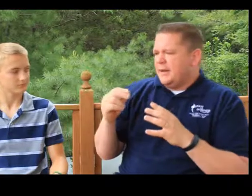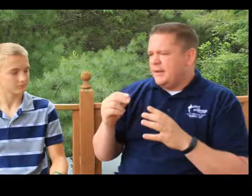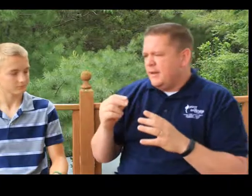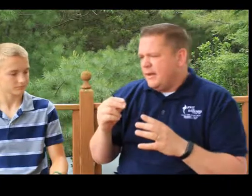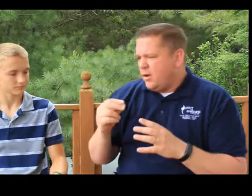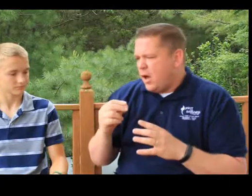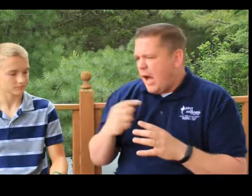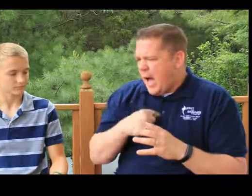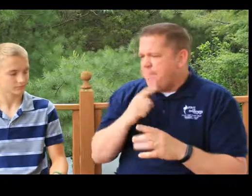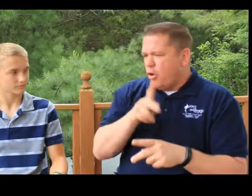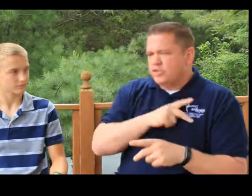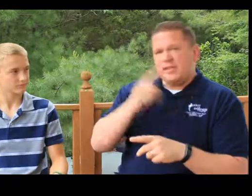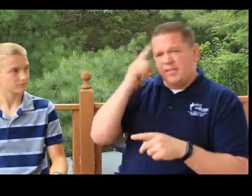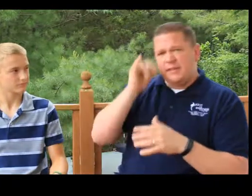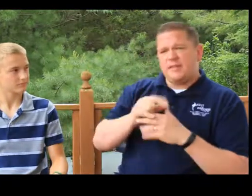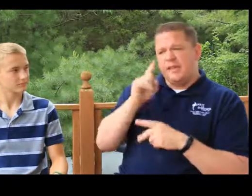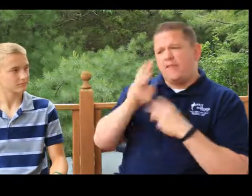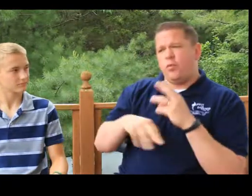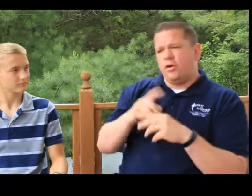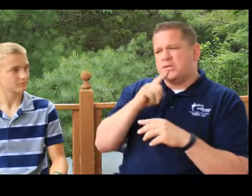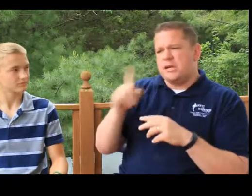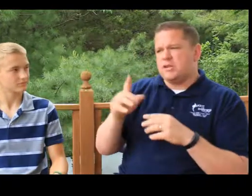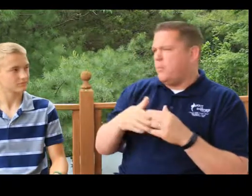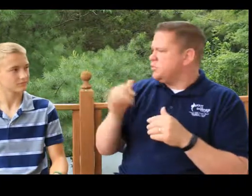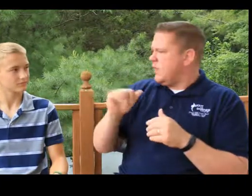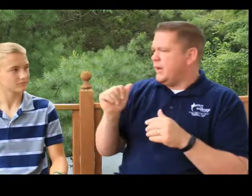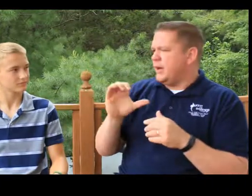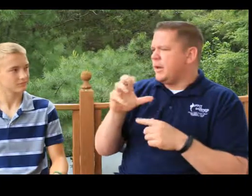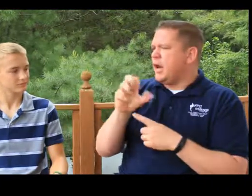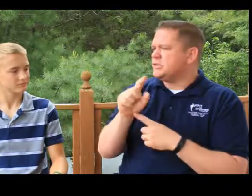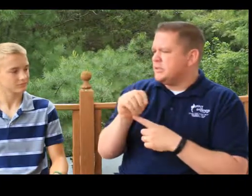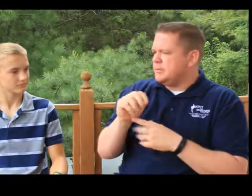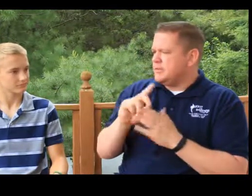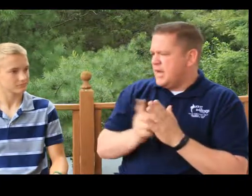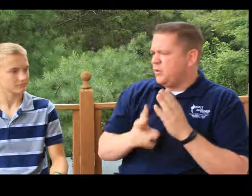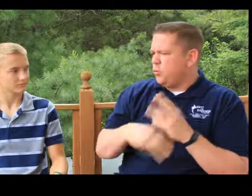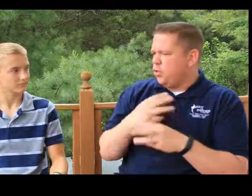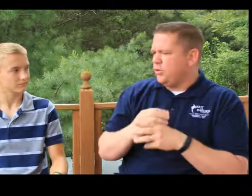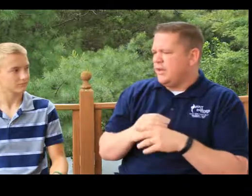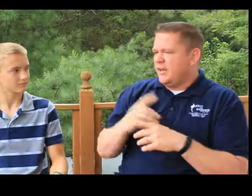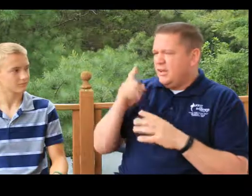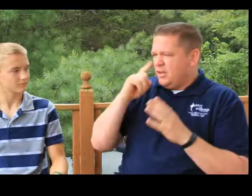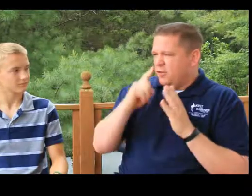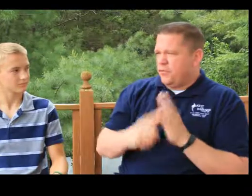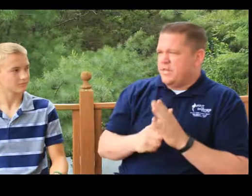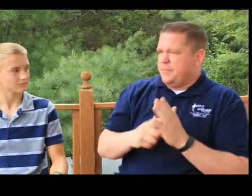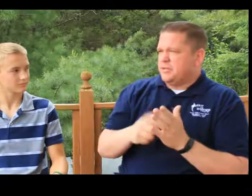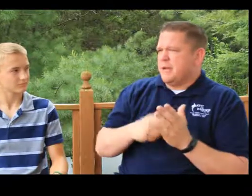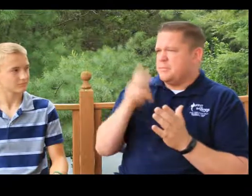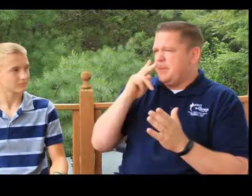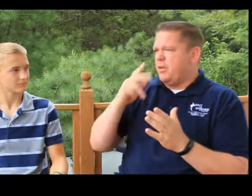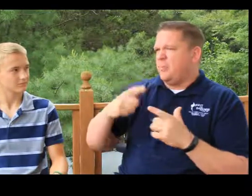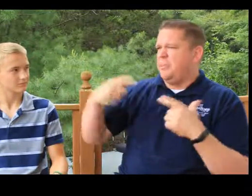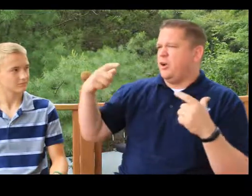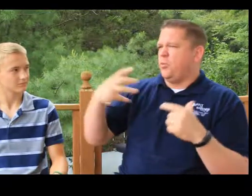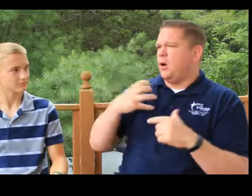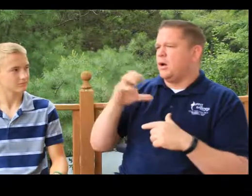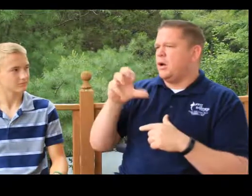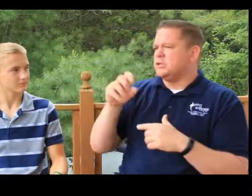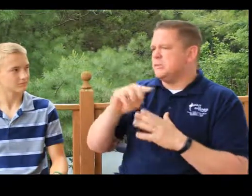I personally think that the deaf world is almost like a custom-designed world. You know, for example, sometimes people that are bigger want custom